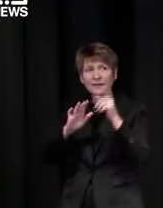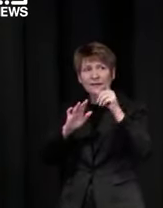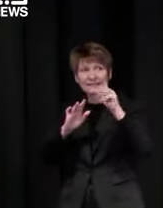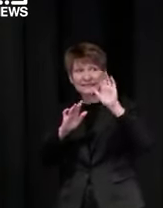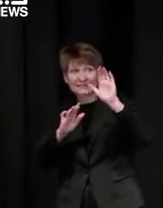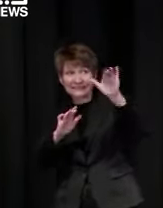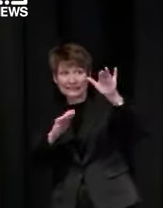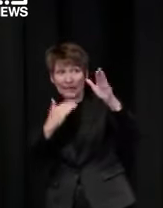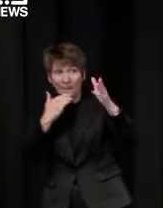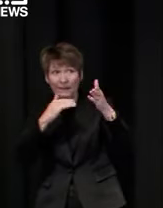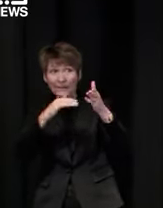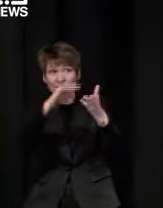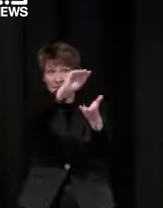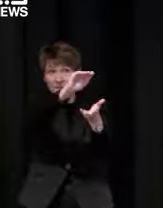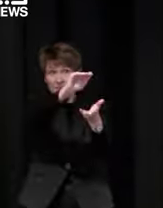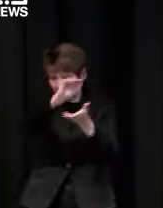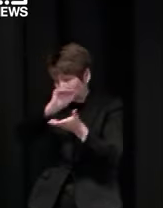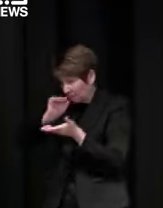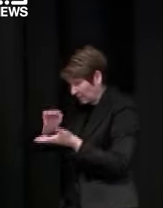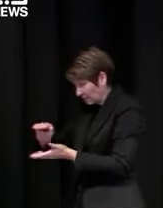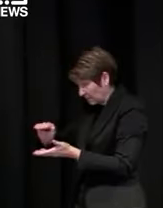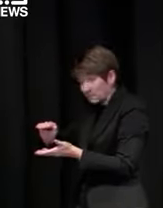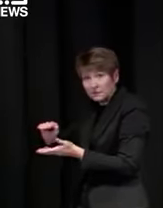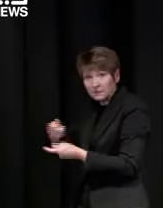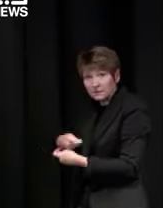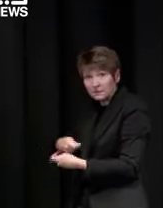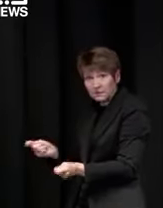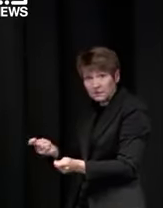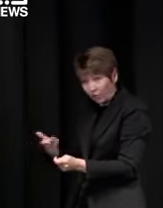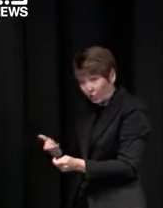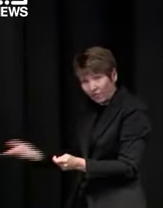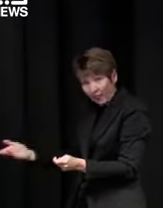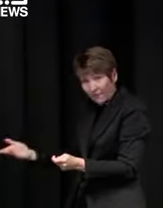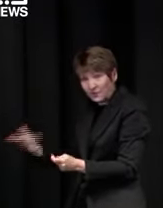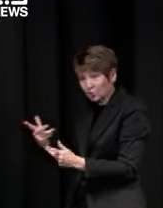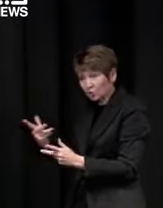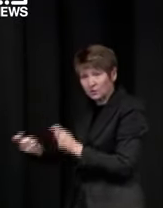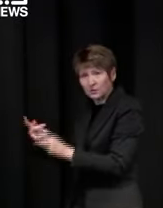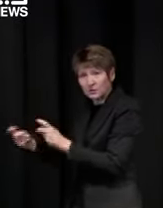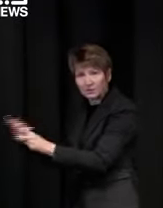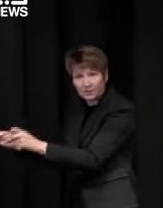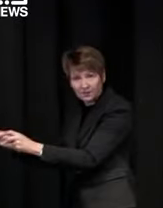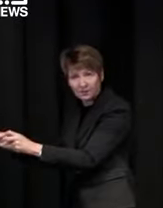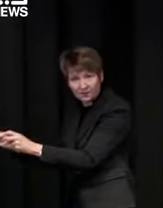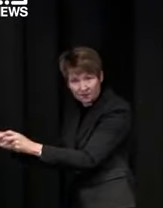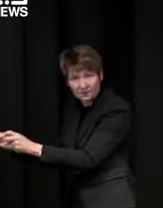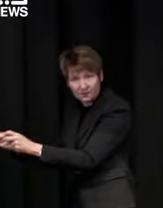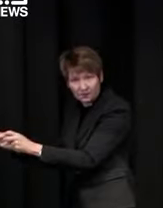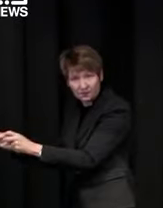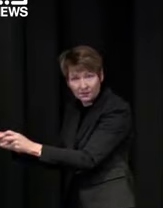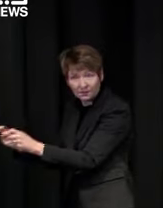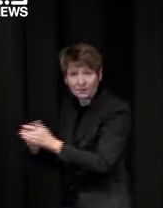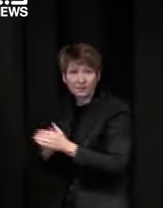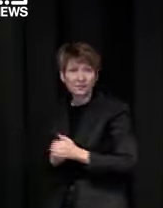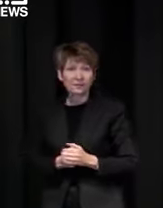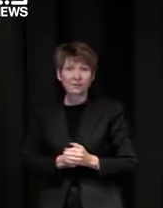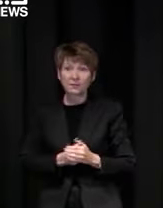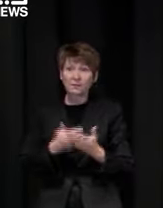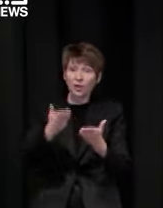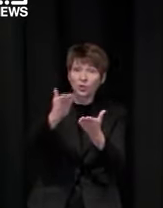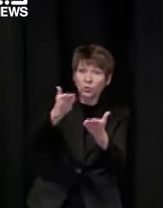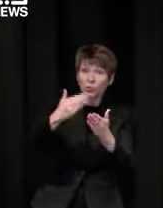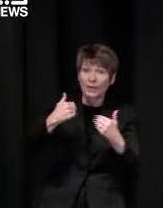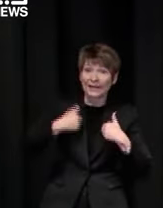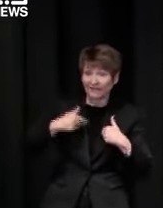and not everything can be controlled by us but uh just as jerone called out the need to test so will i if you're in the south eastern suburbs and you've got any symptoms